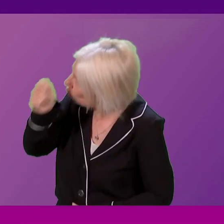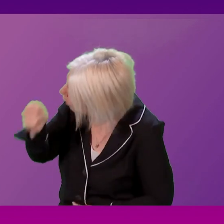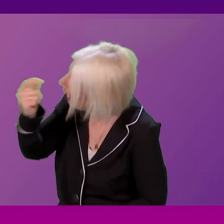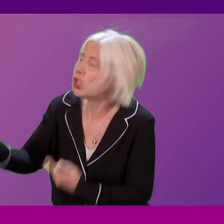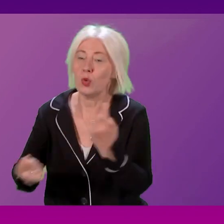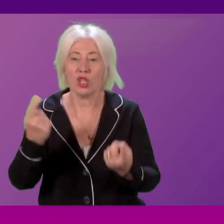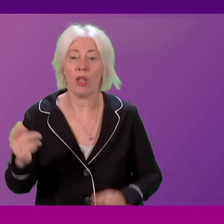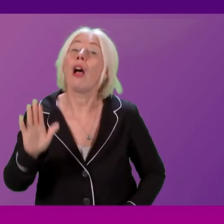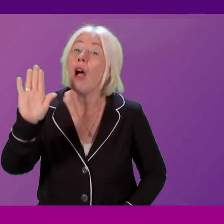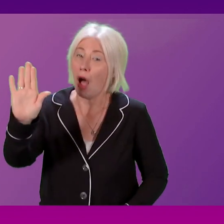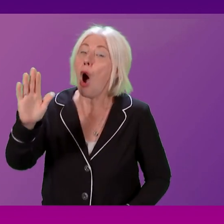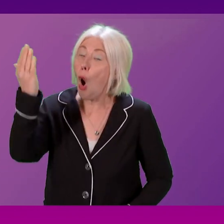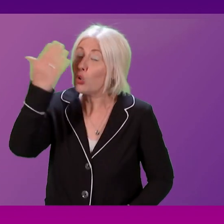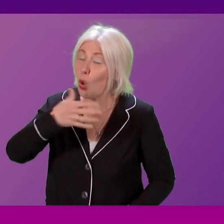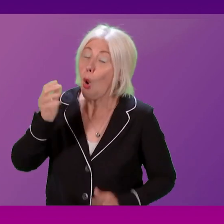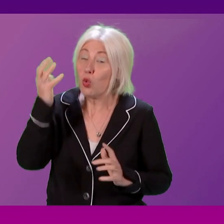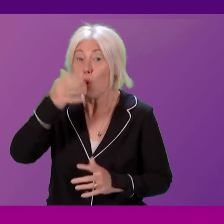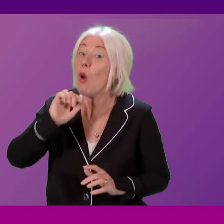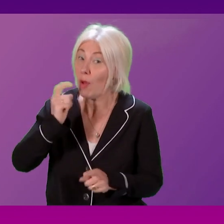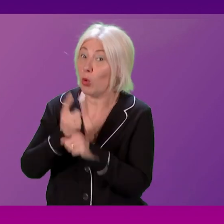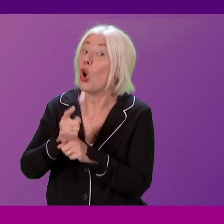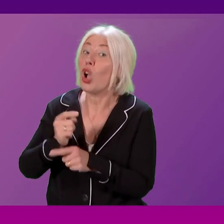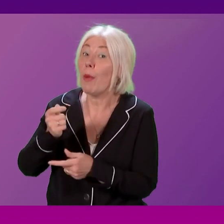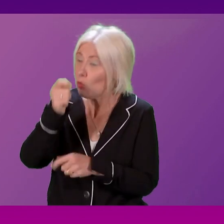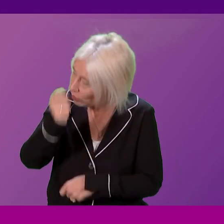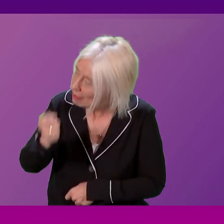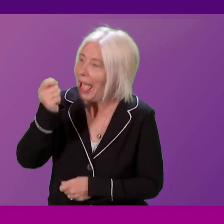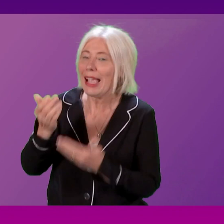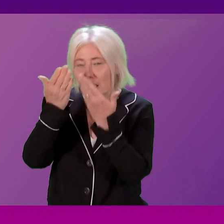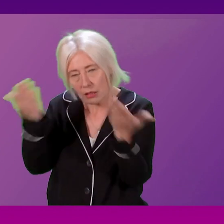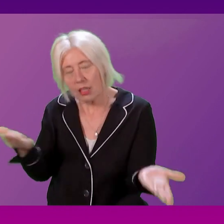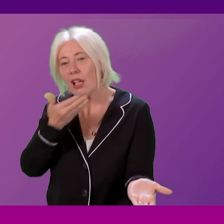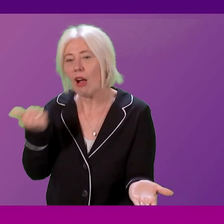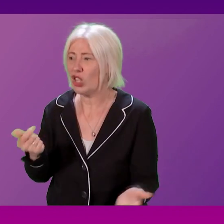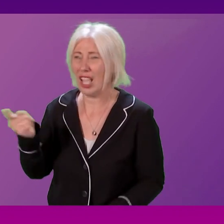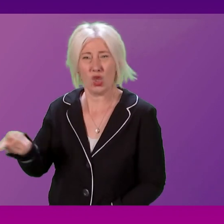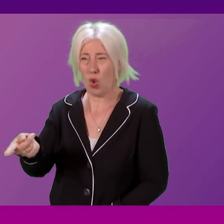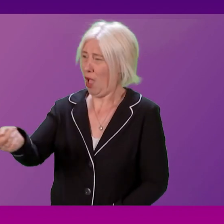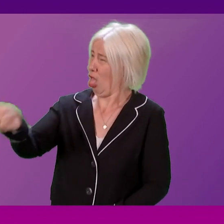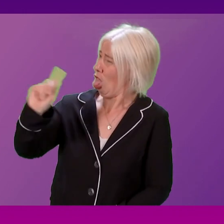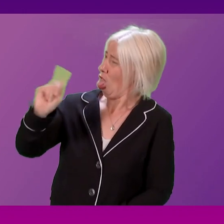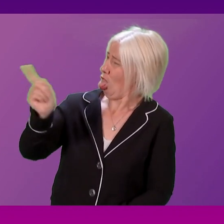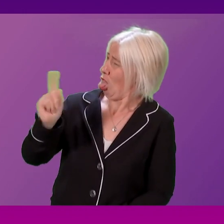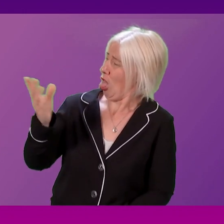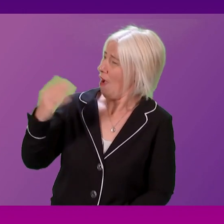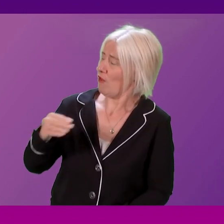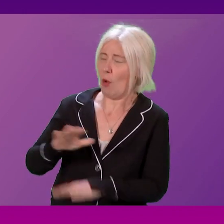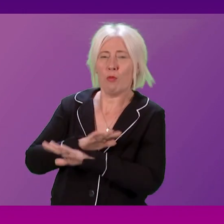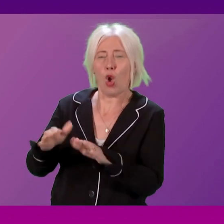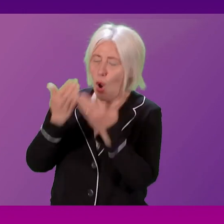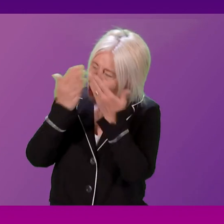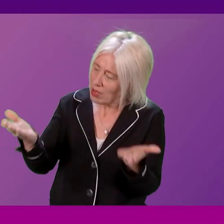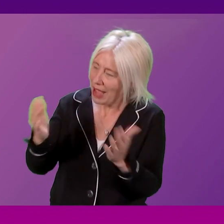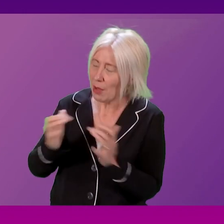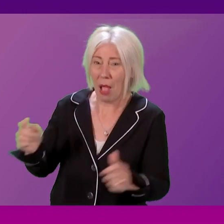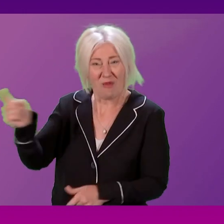Let's hear the First Minister. I'm them about courtesy and respect, Presiding Officer, because I'm meant to take a lecture about disrespecting Parliament from the